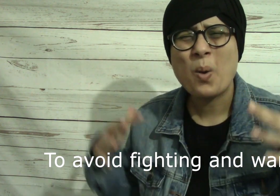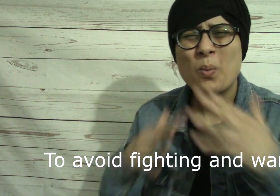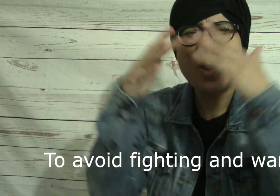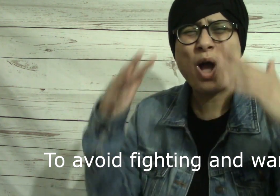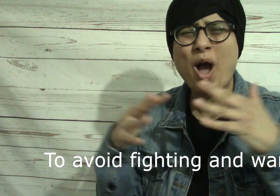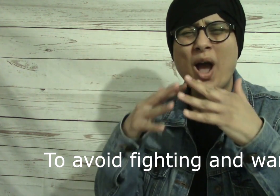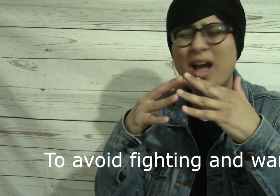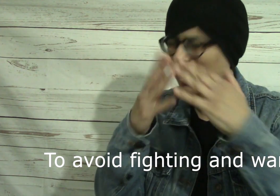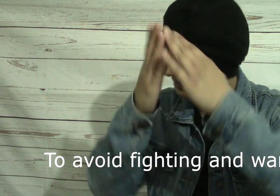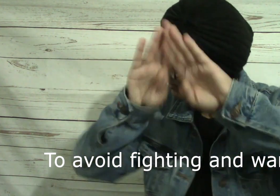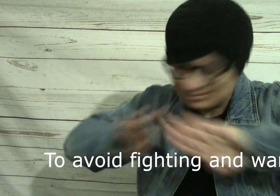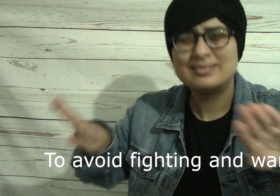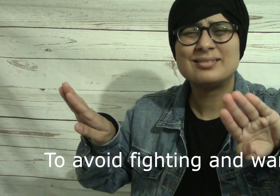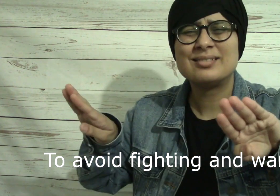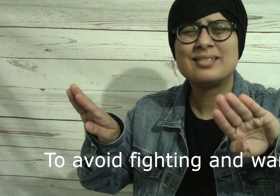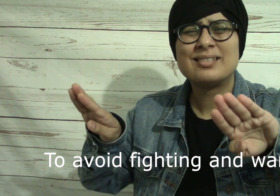and war.